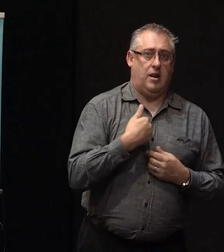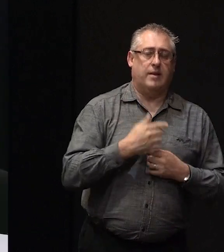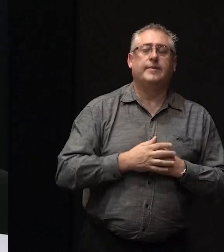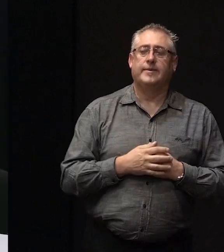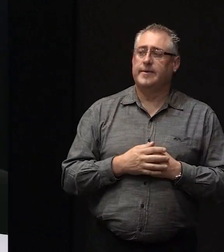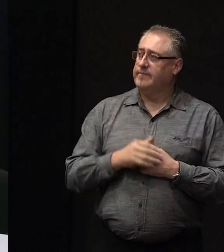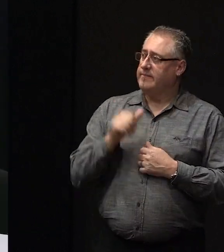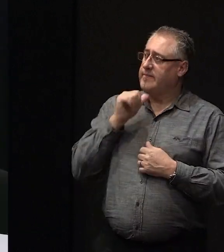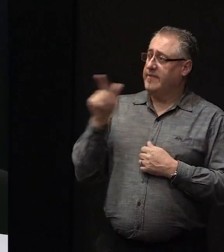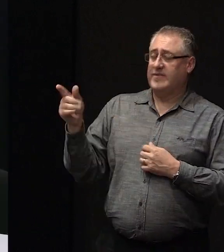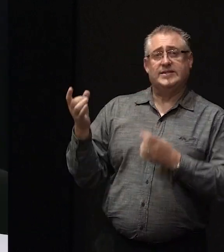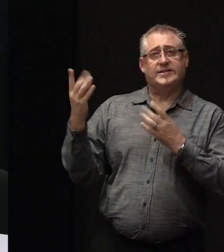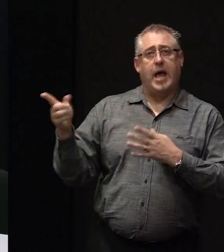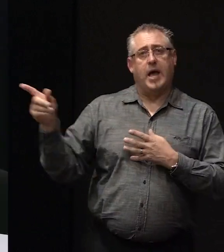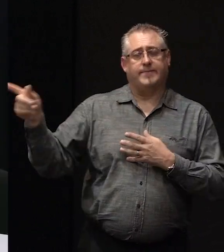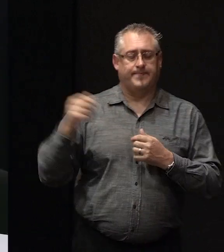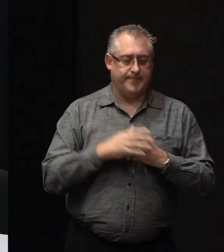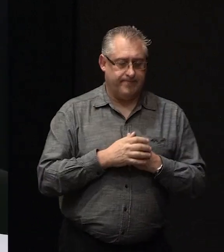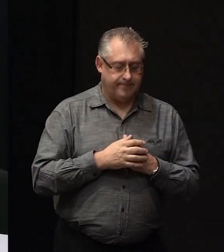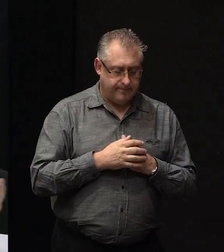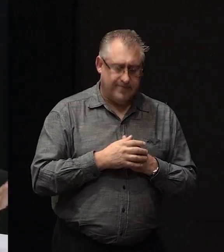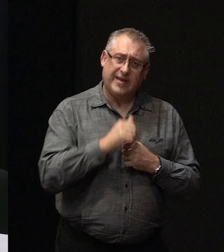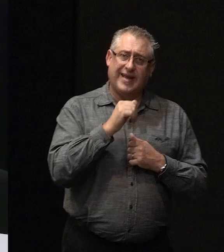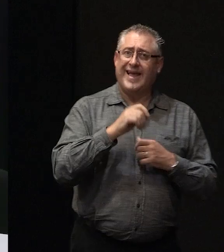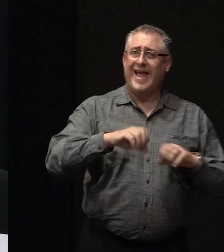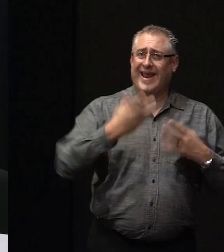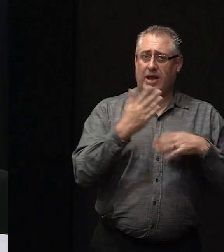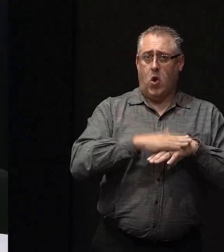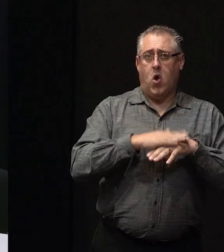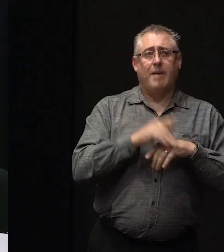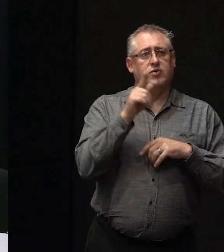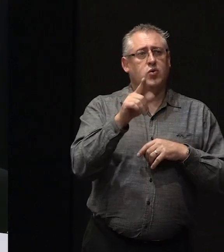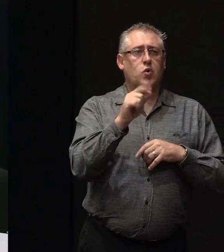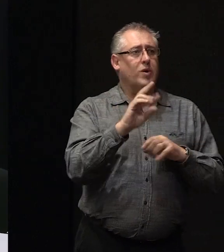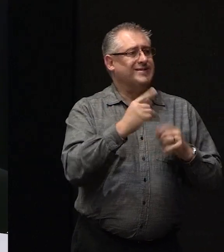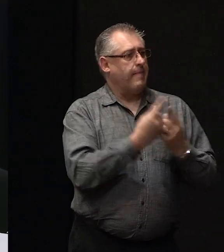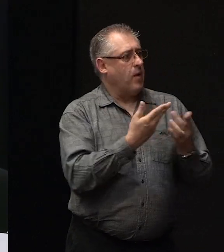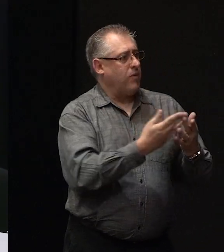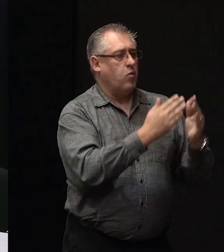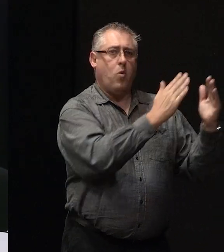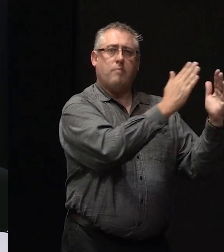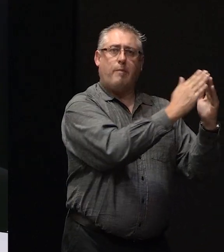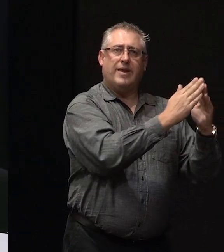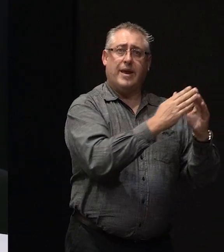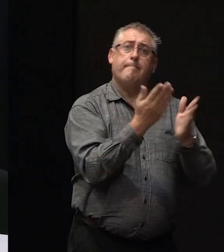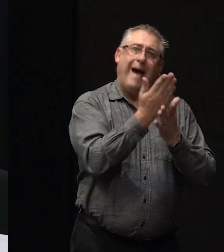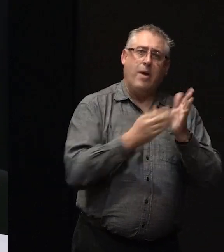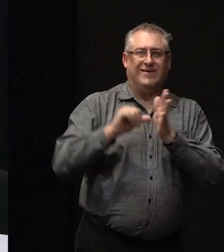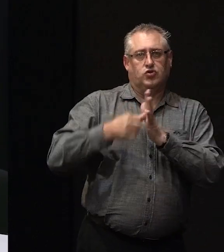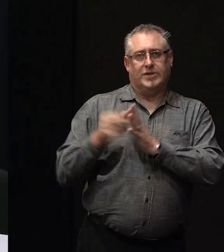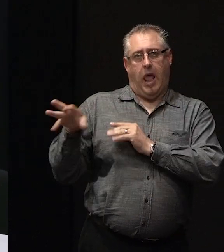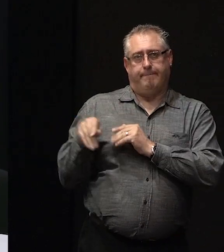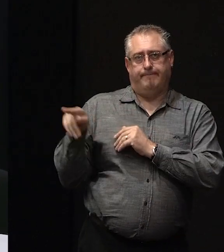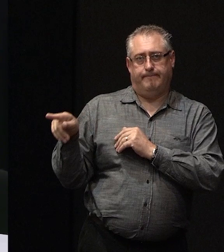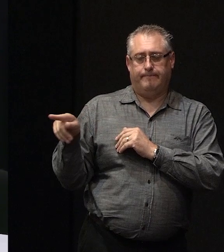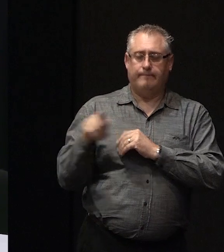So if I start with that question, if at any time, if you're doing something with your property as a part of the insurance claim, that